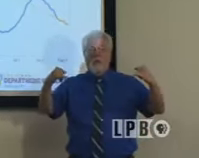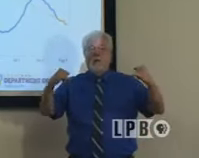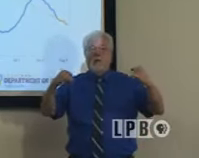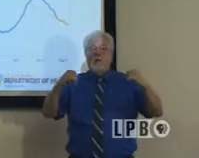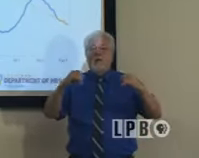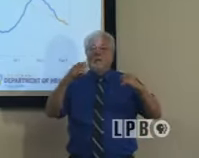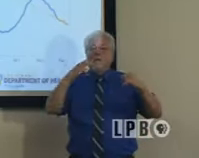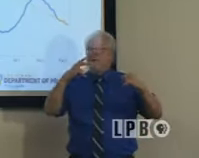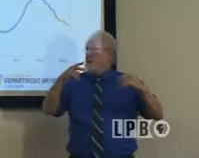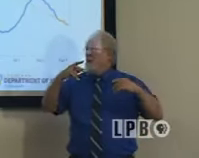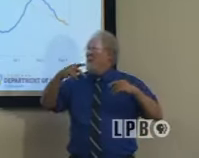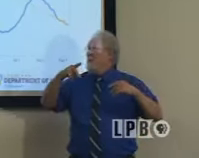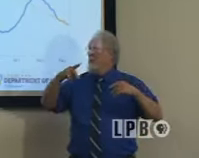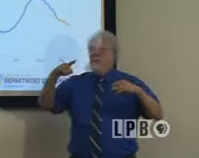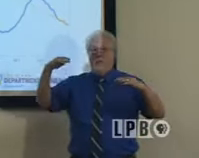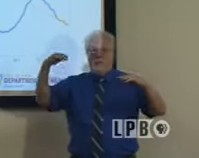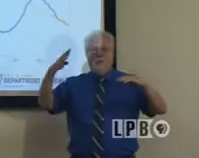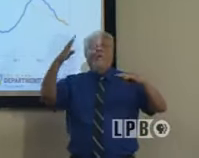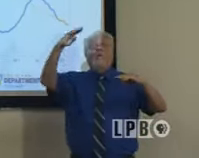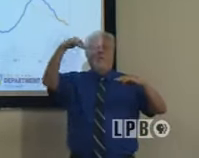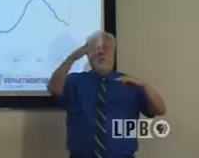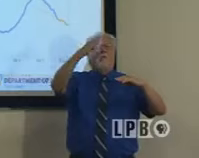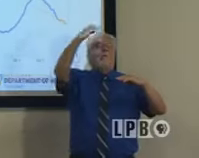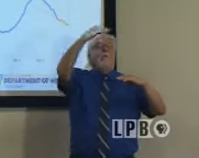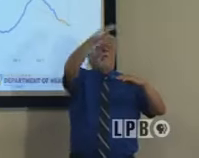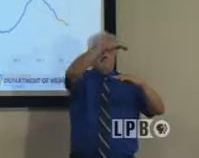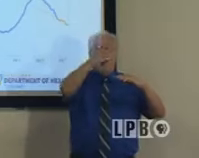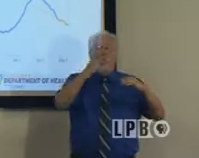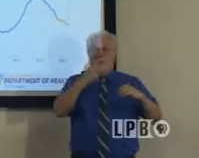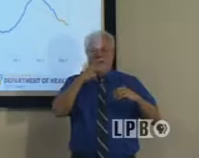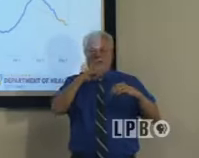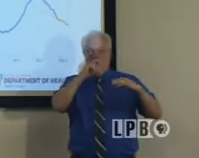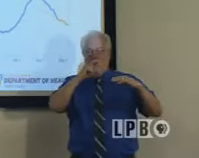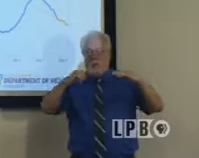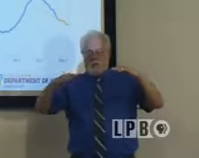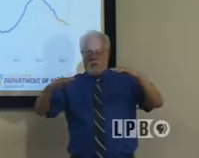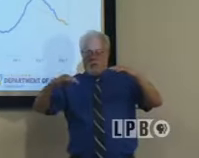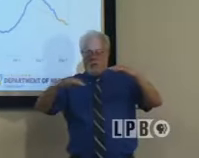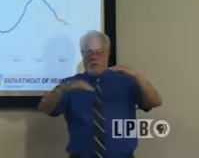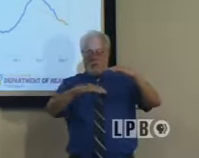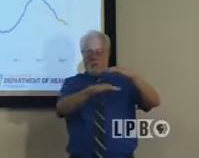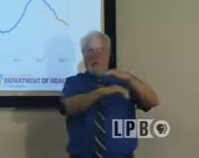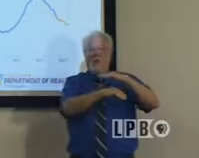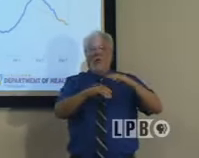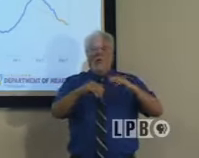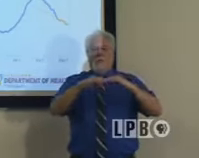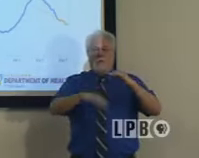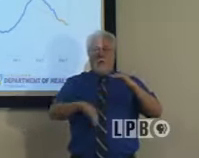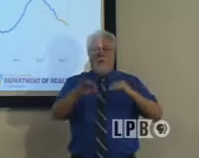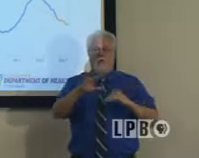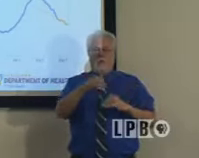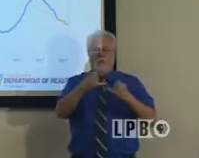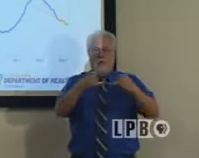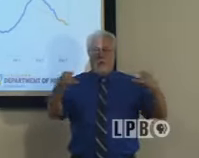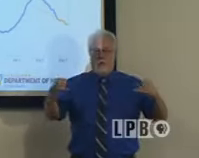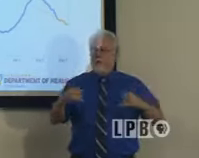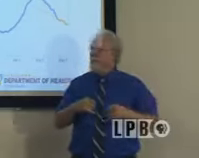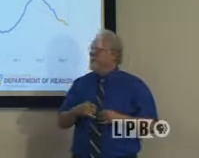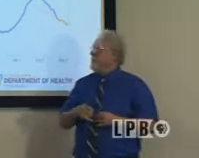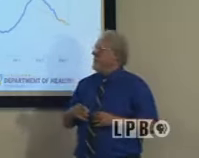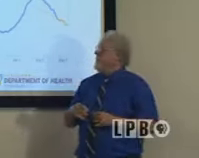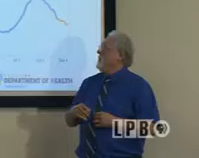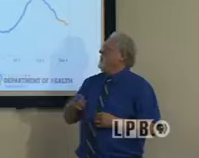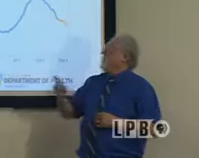we're seeing the purple line increase or stay stable, we want to see that the orange bars are below that gray line. If we